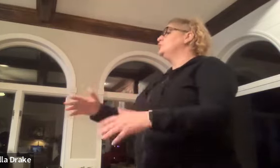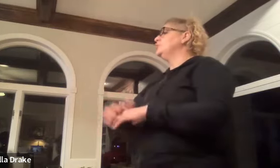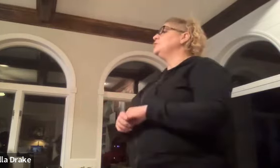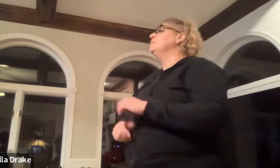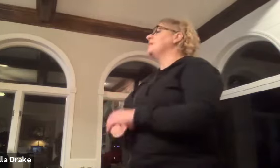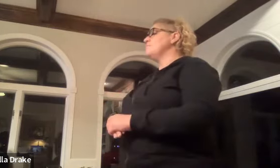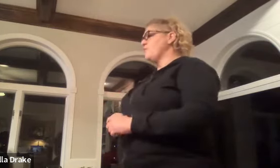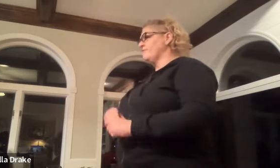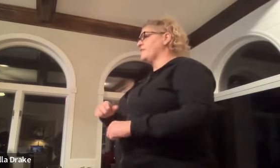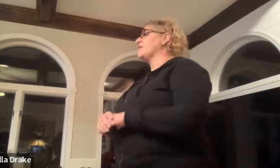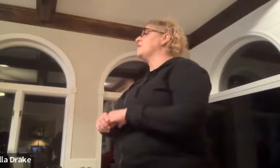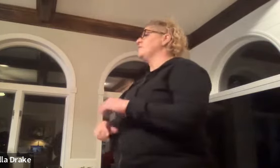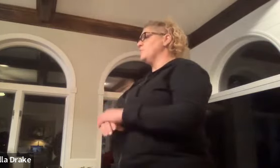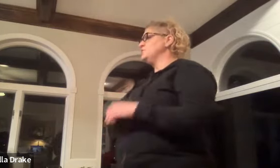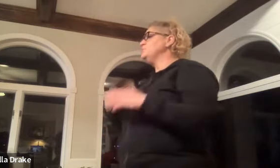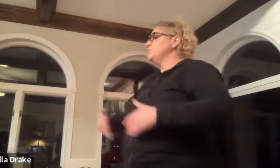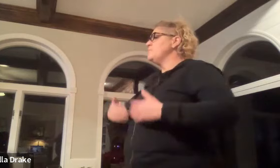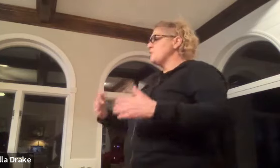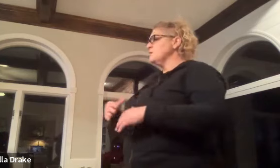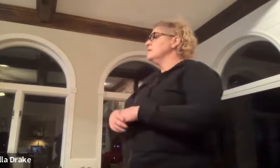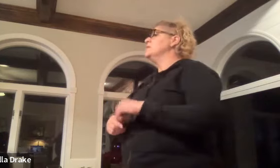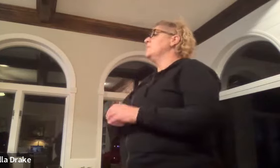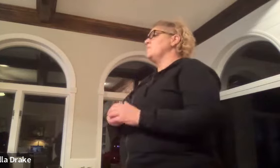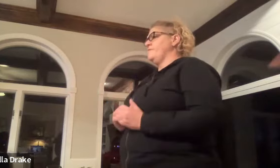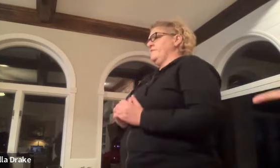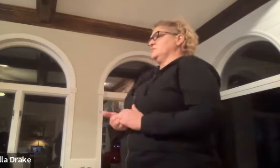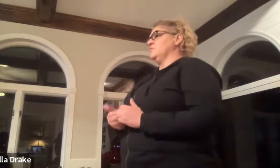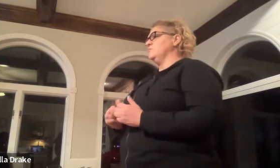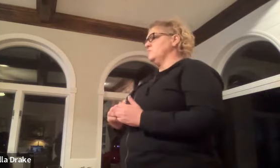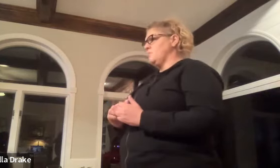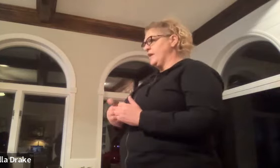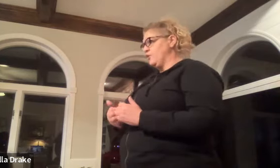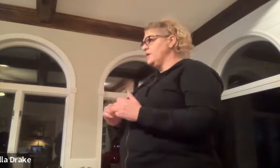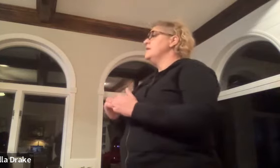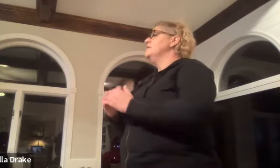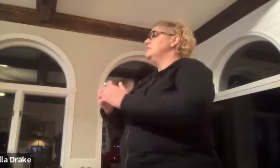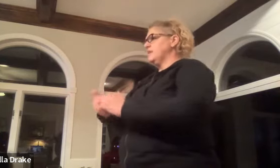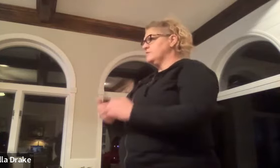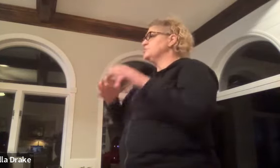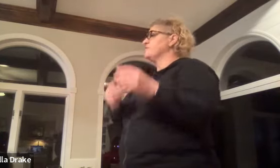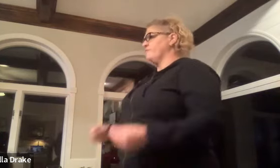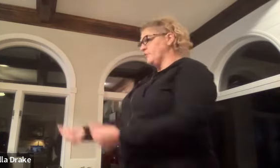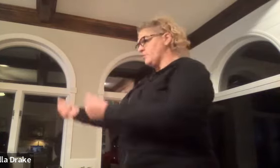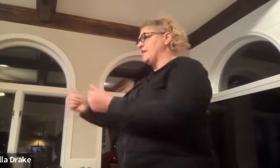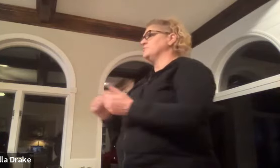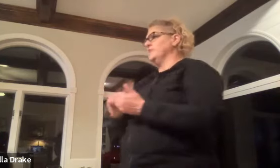you'll become more once you do it more it won't feel so weird you'll it'll just flow naturally